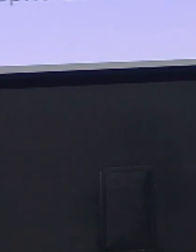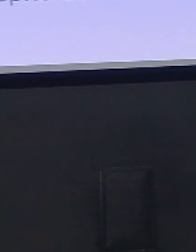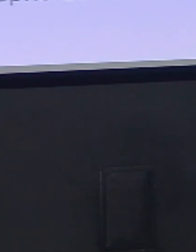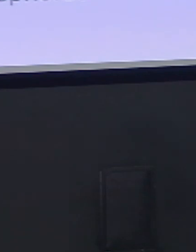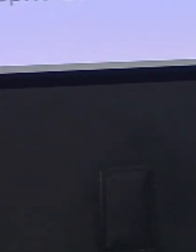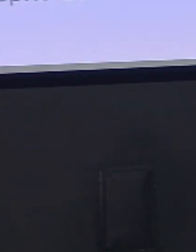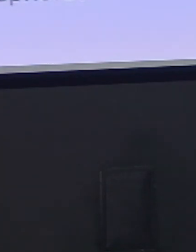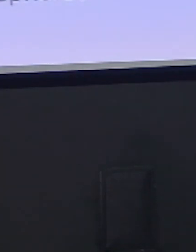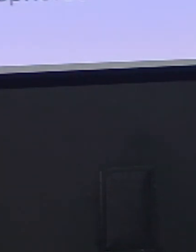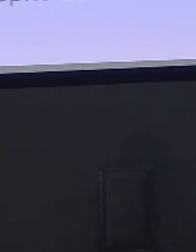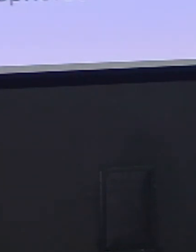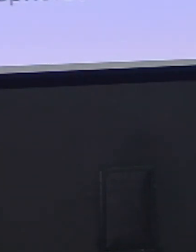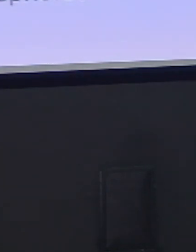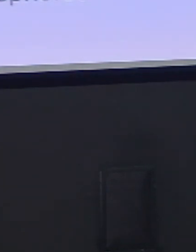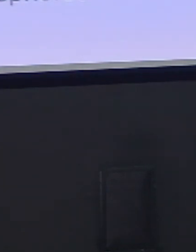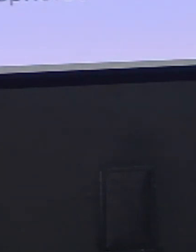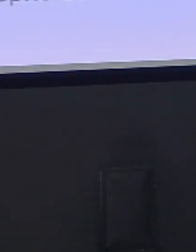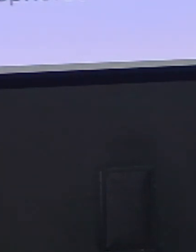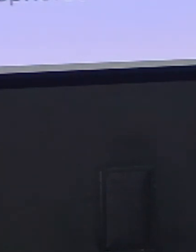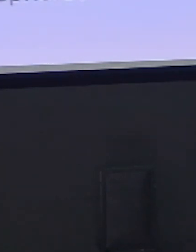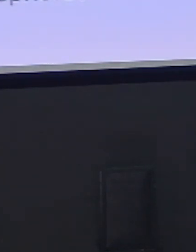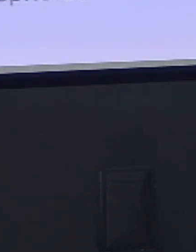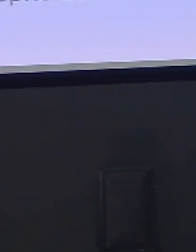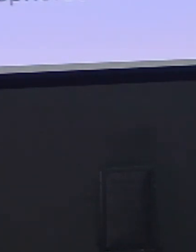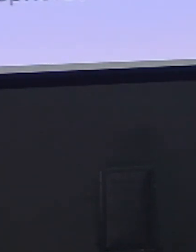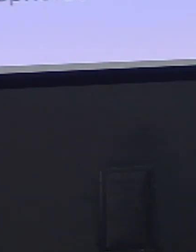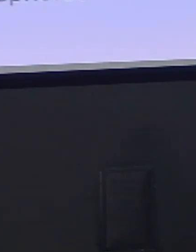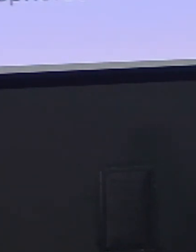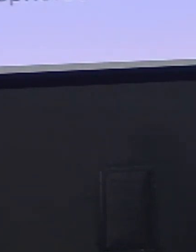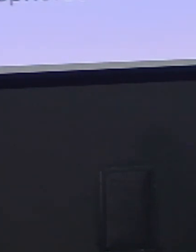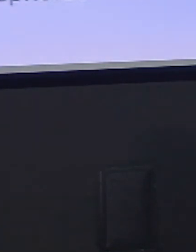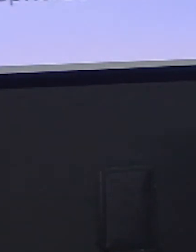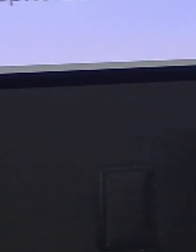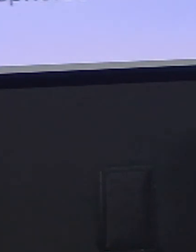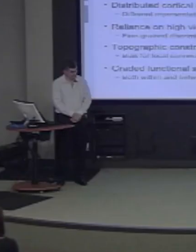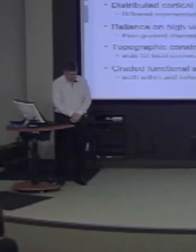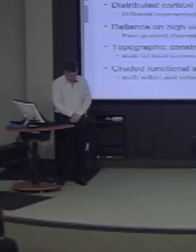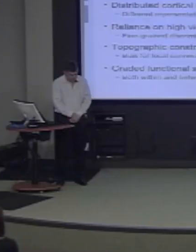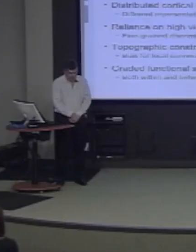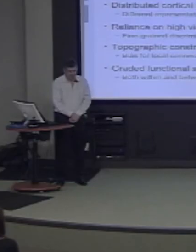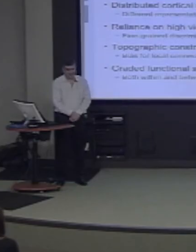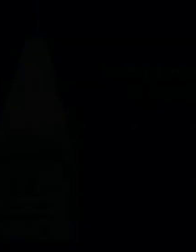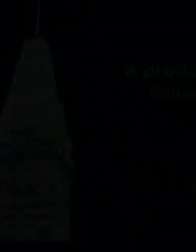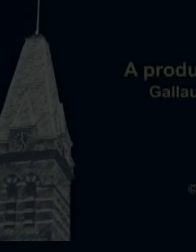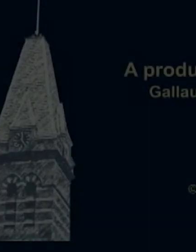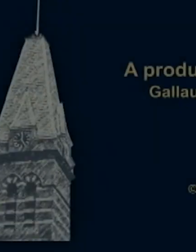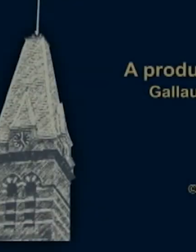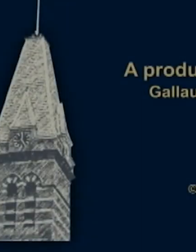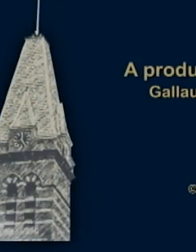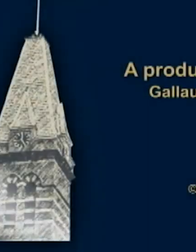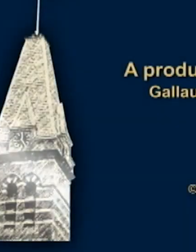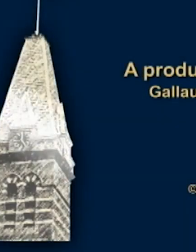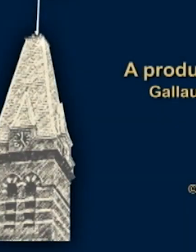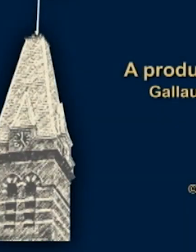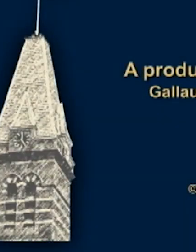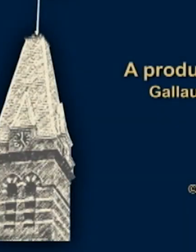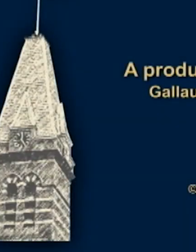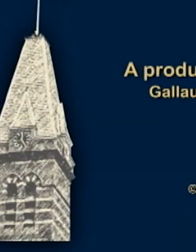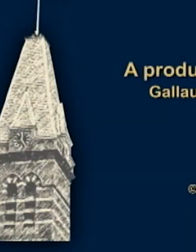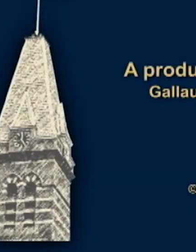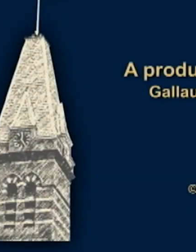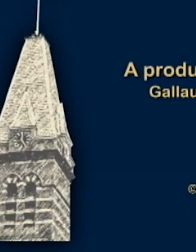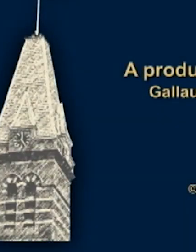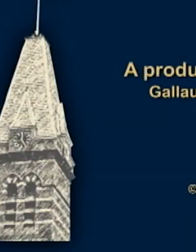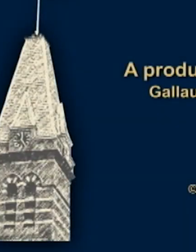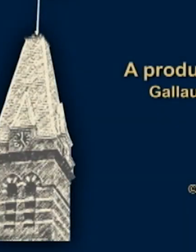Really beautiful, rich, and theoretical information and ideas. Thank you for sharing it with us. My pleasure. Thank you. This has been a production